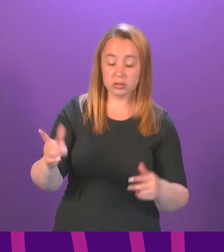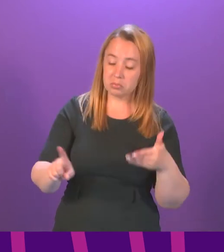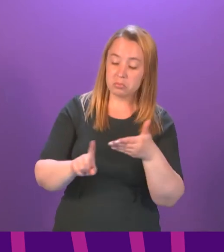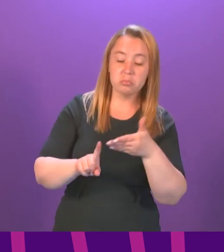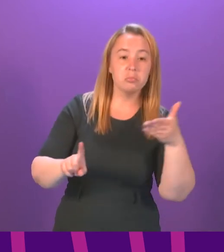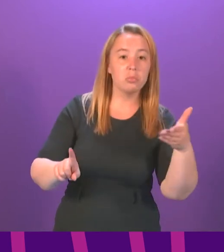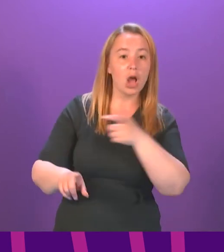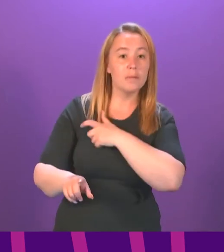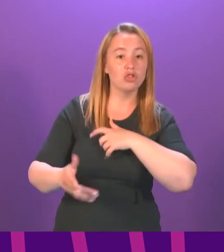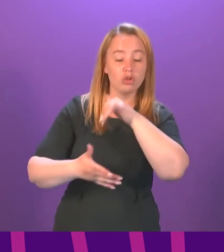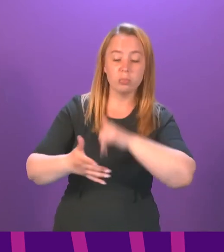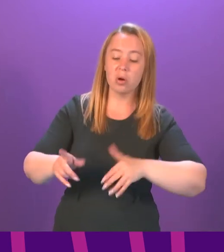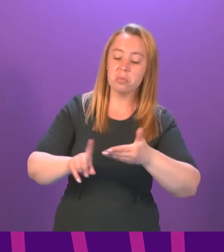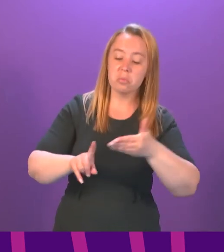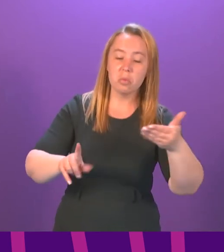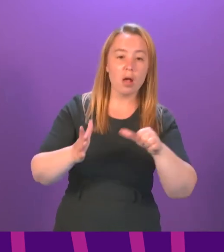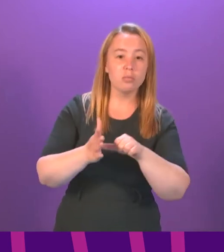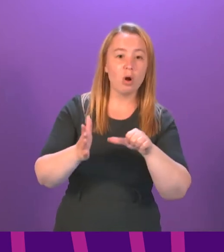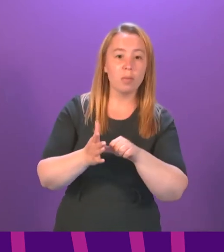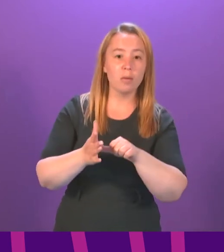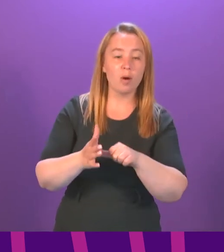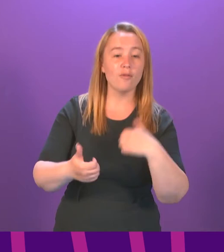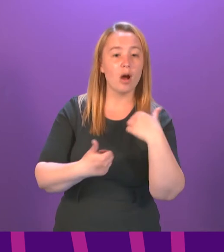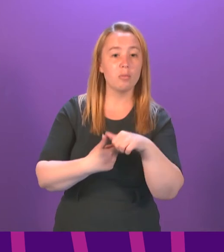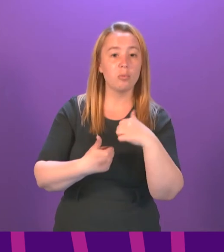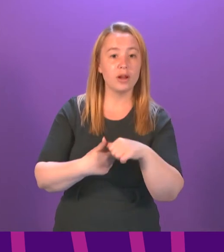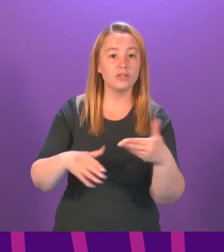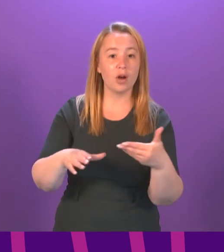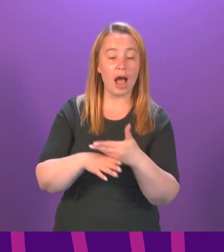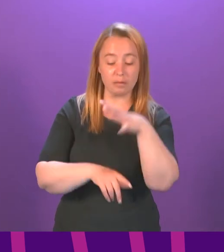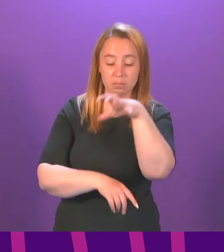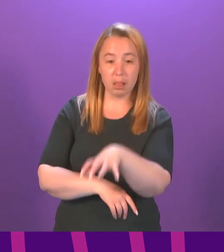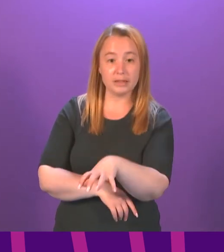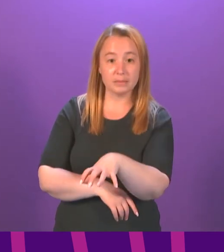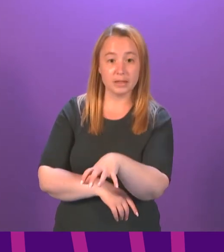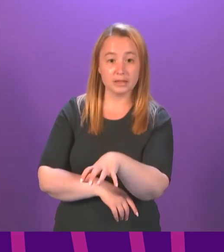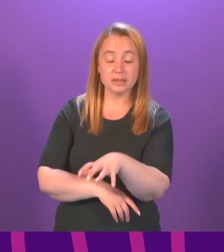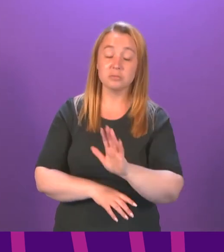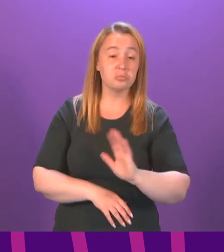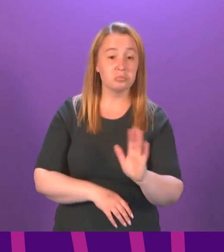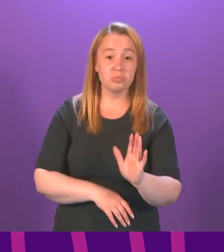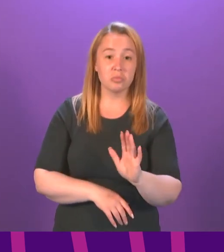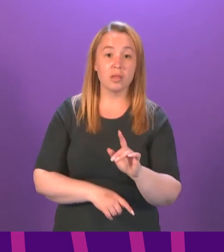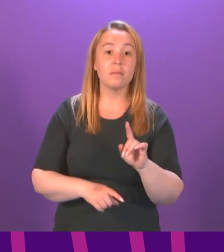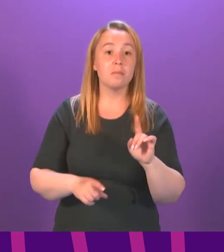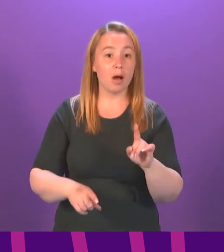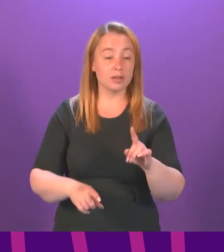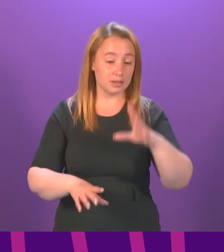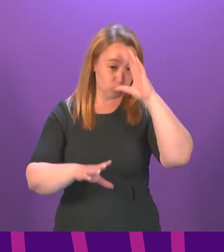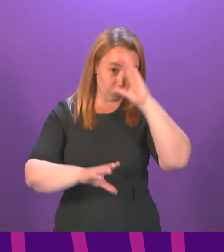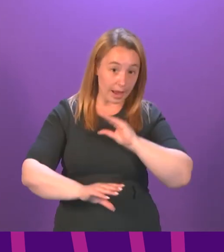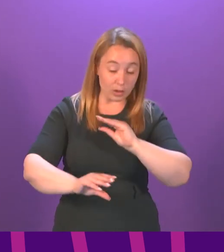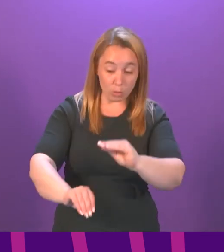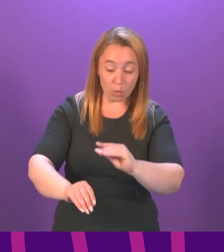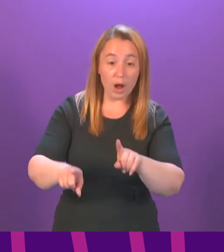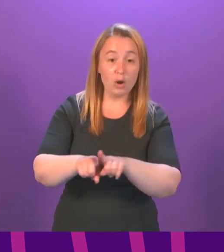from the Commissioner's report about the necessity or appropriateness of actual placement decisions. However, timely notifications and record